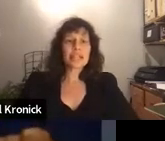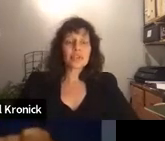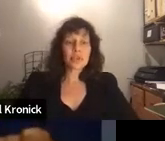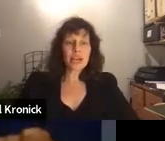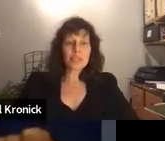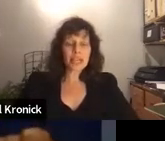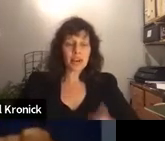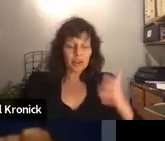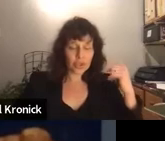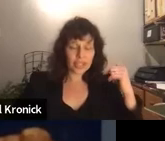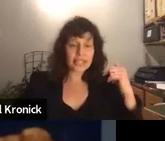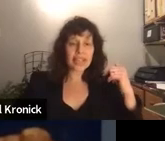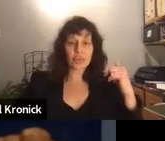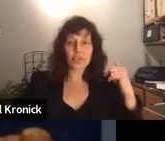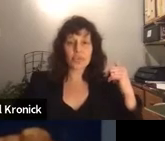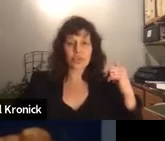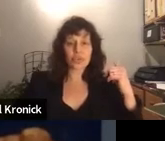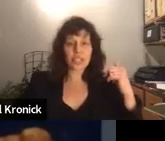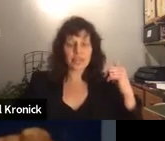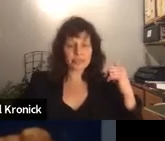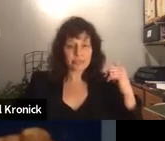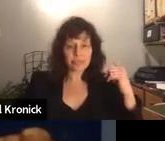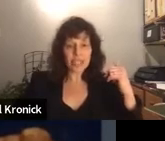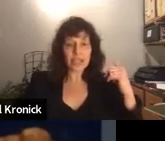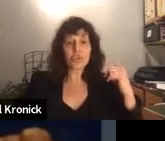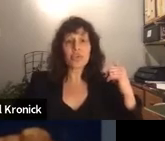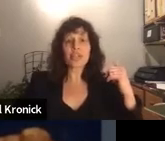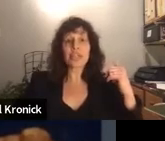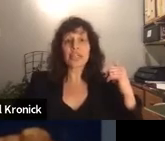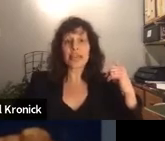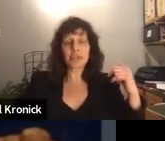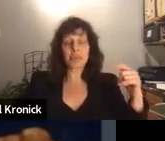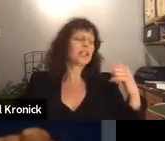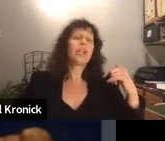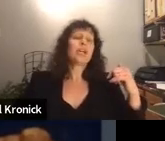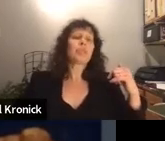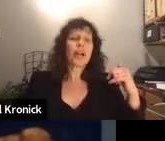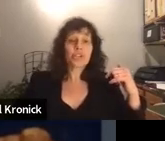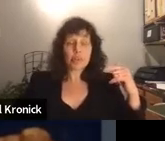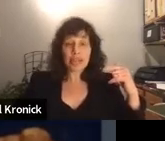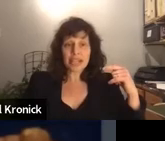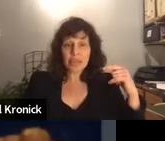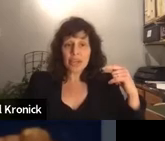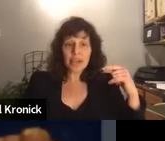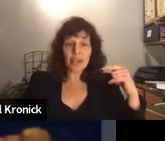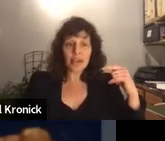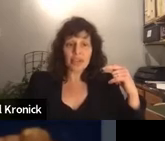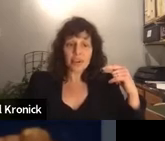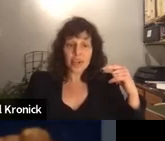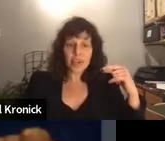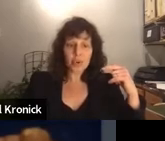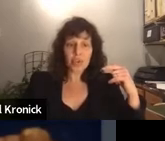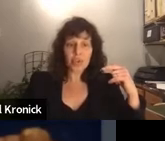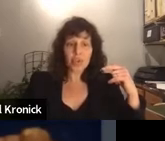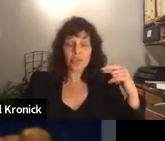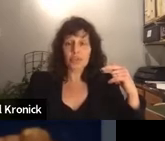To give you an update, as I said, our research was done in 2011. But prior to the pandemic, a